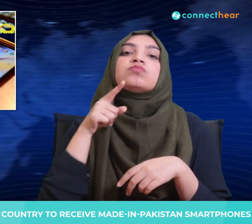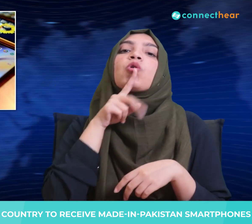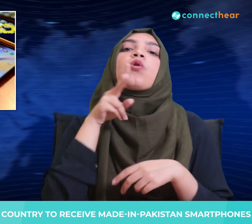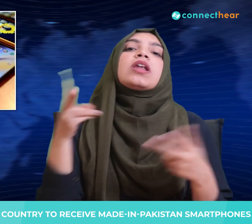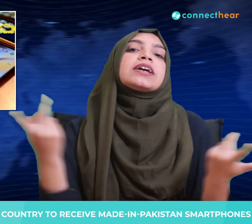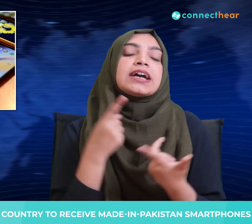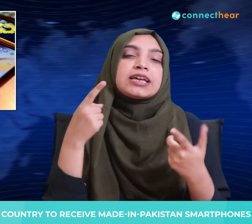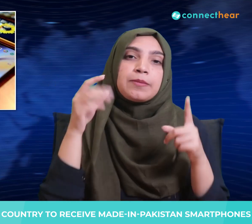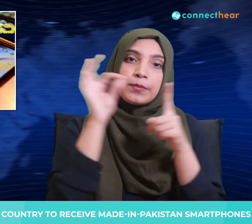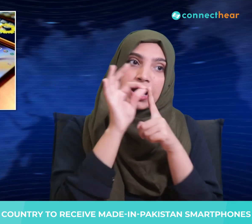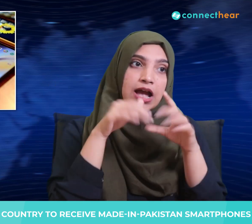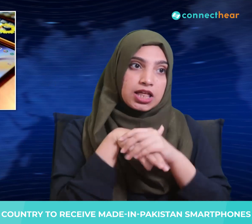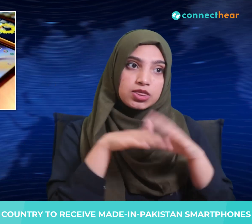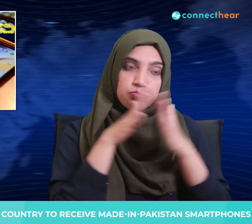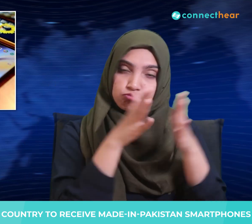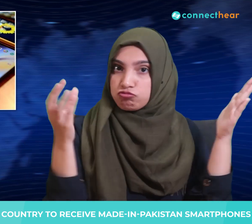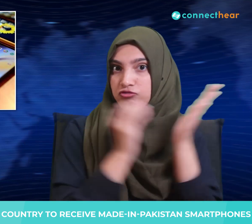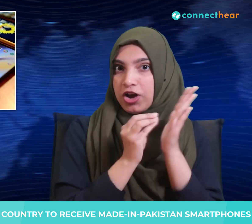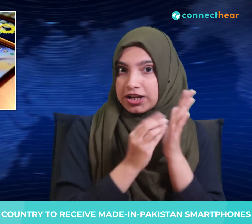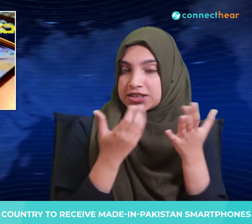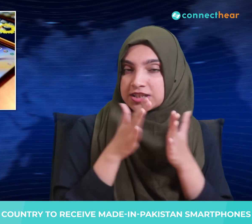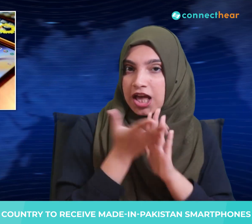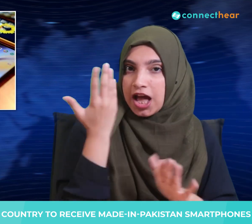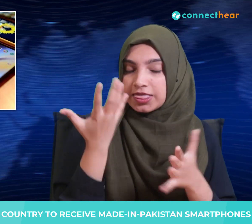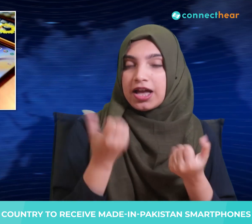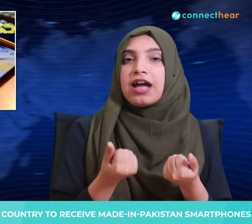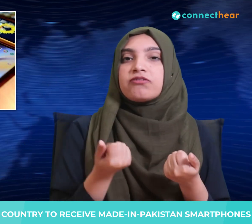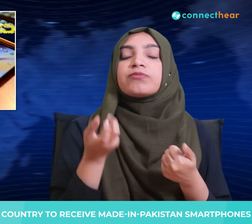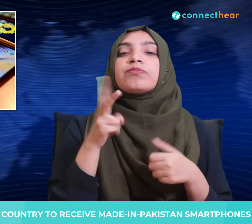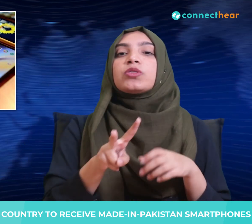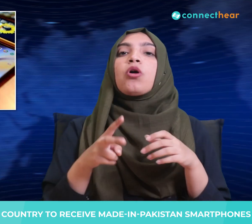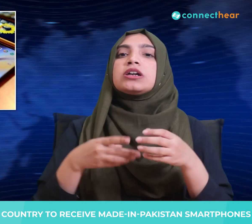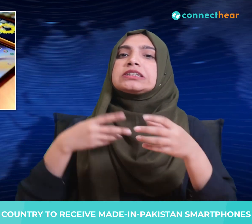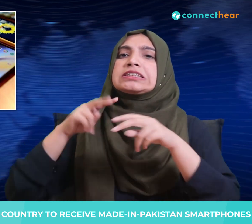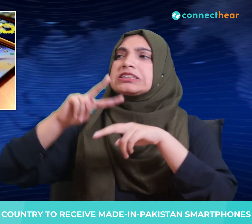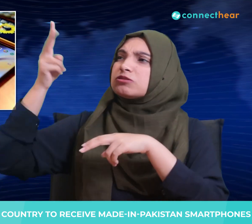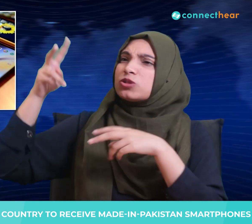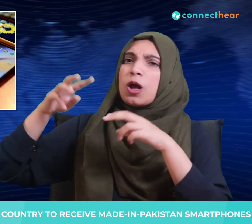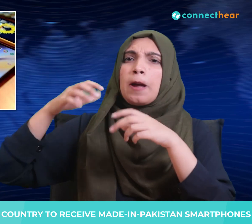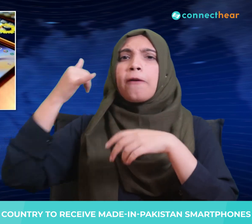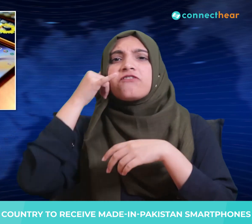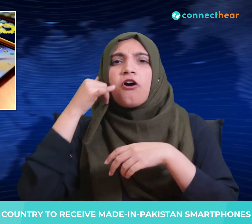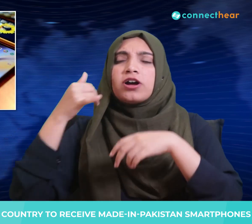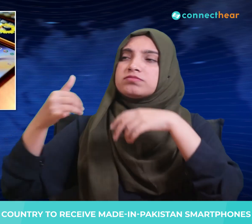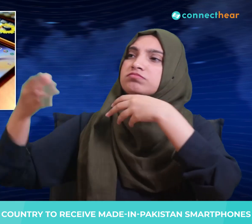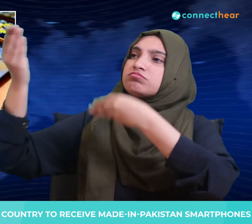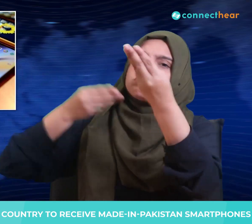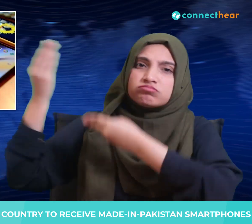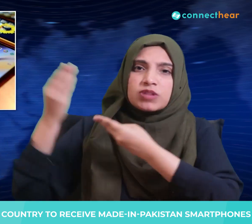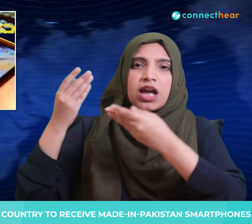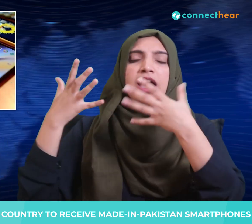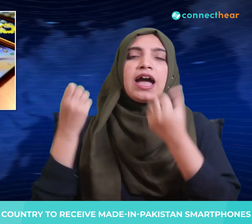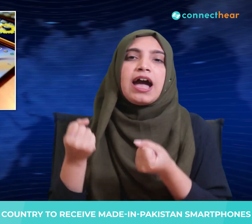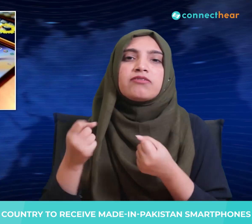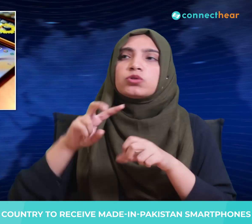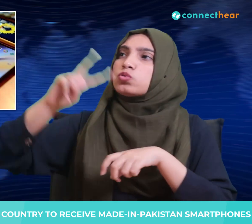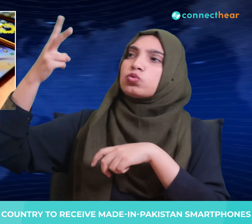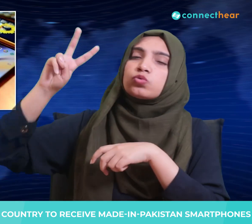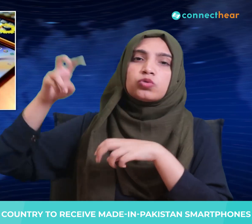Pakistan Bureau of Statistics, the import of mobile phones and other telecom products increased 47% during the first